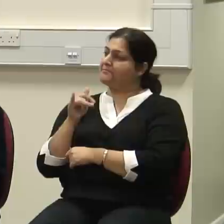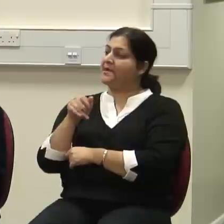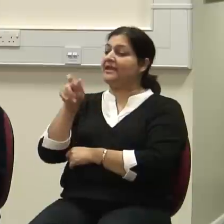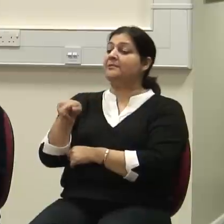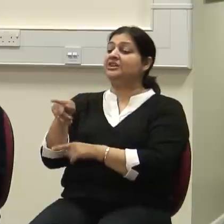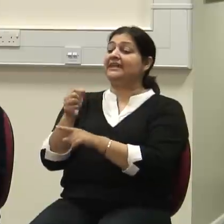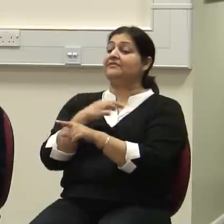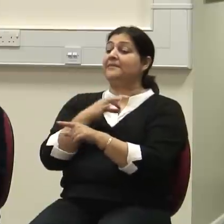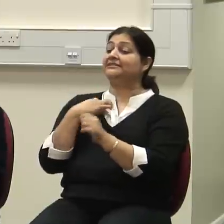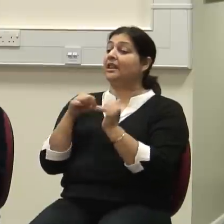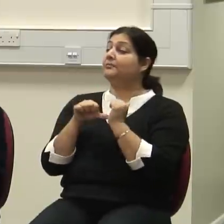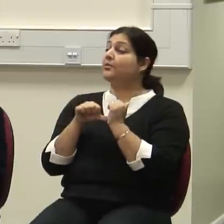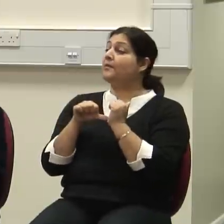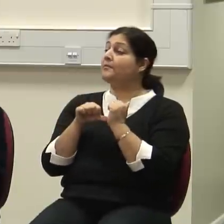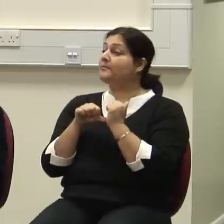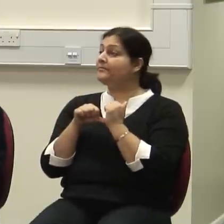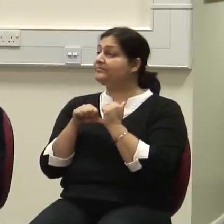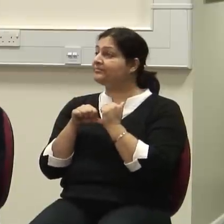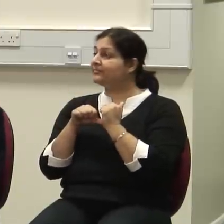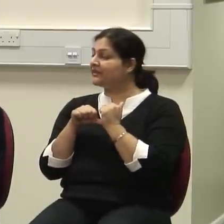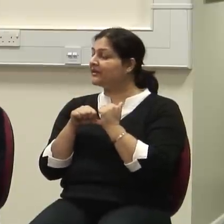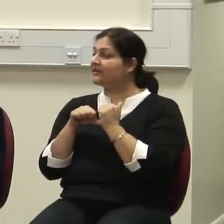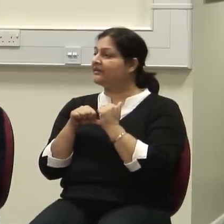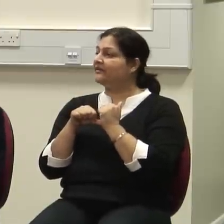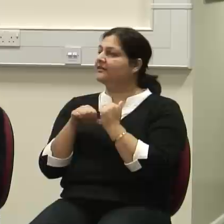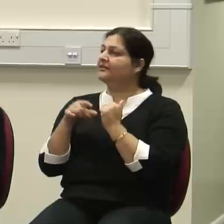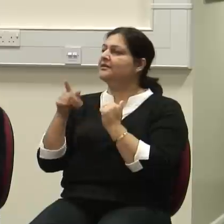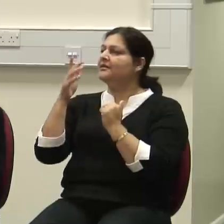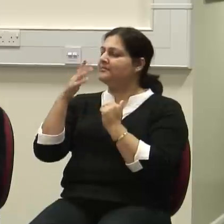marital problem. It could end in a better marriage or it could end in a divorce.